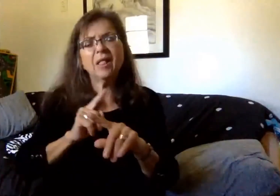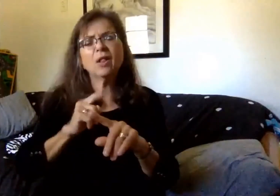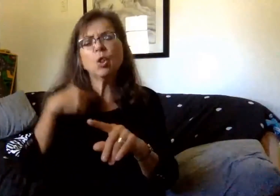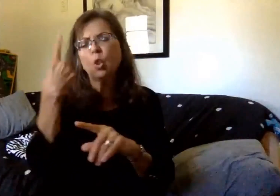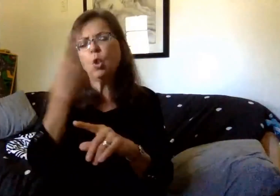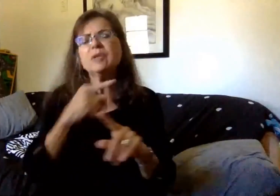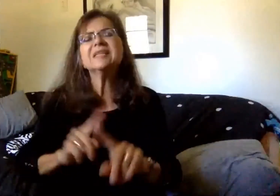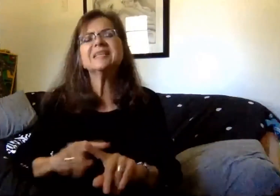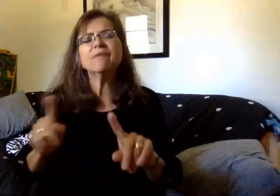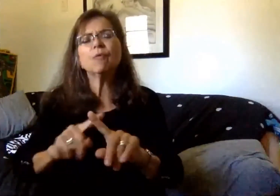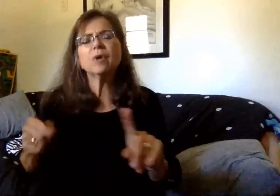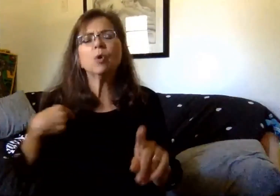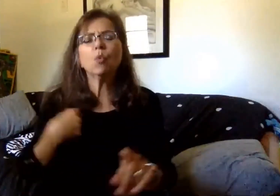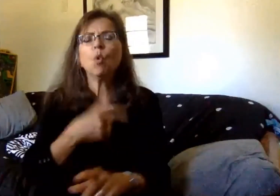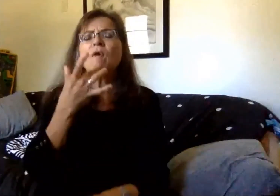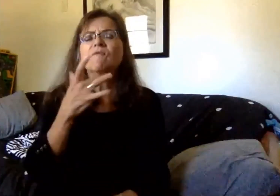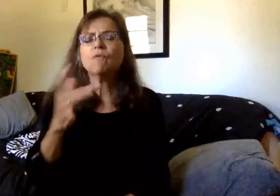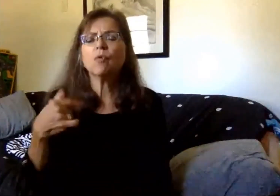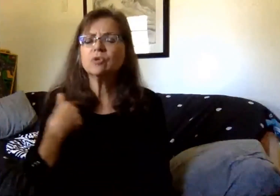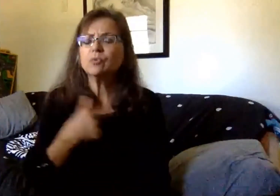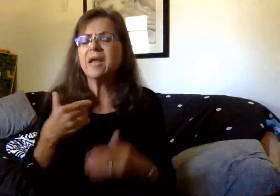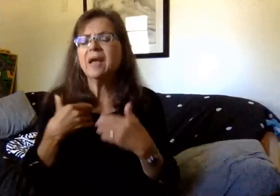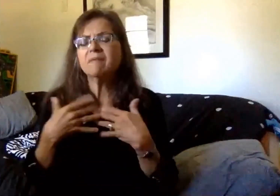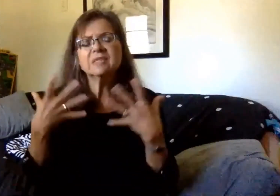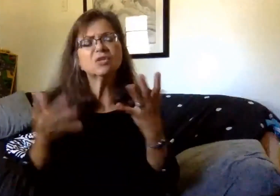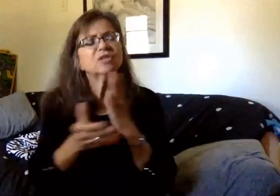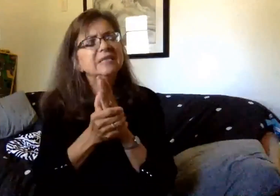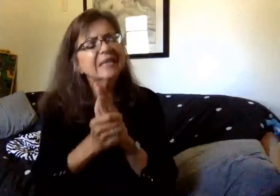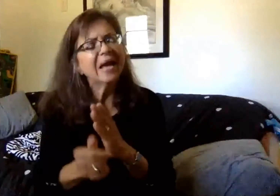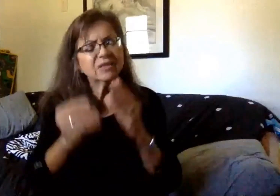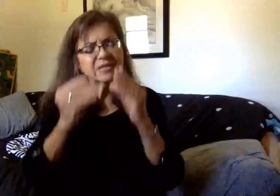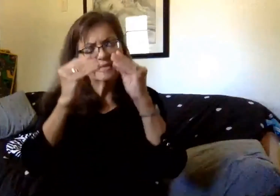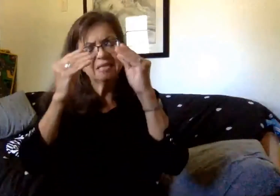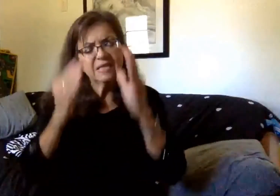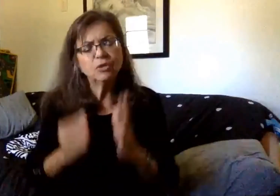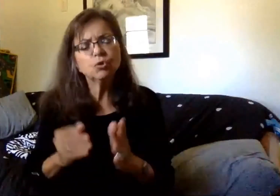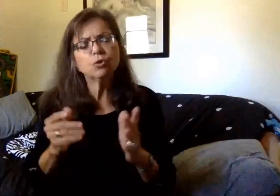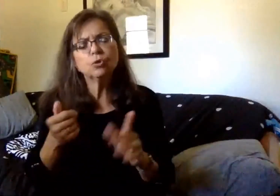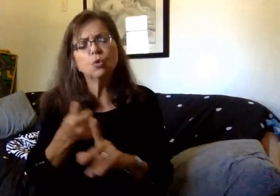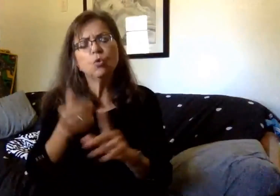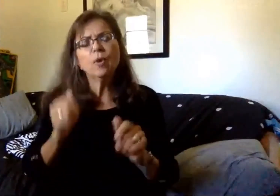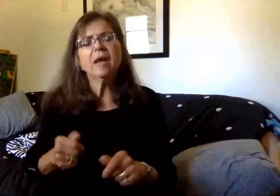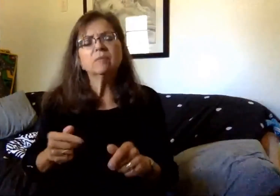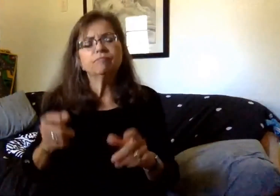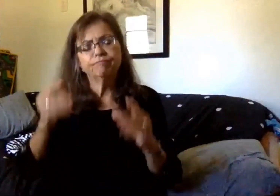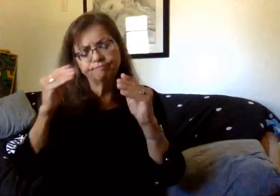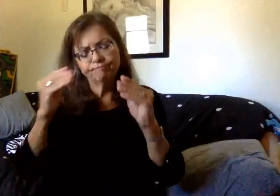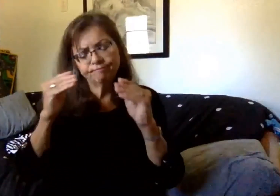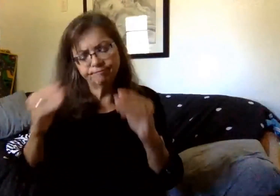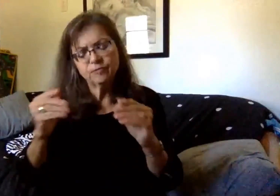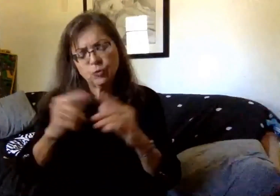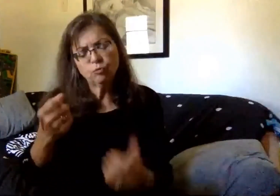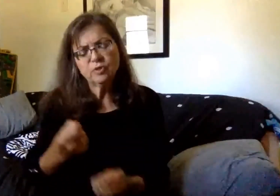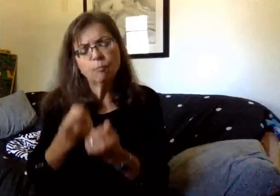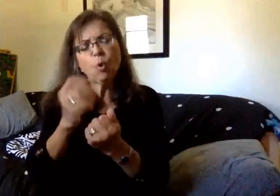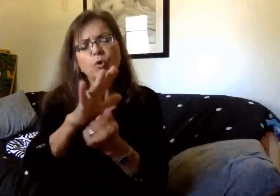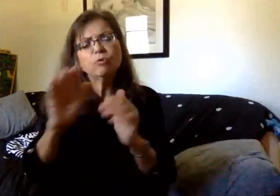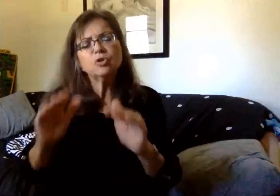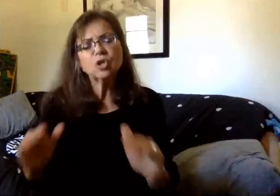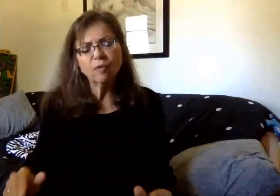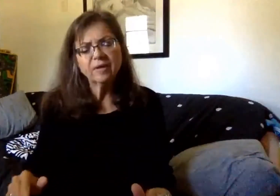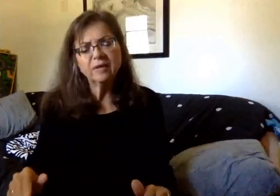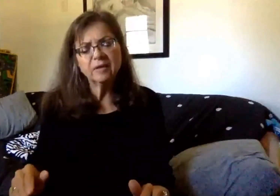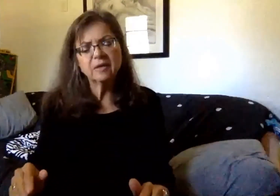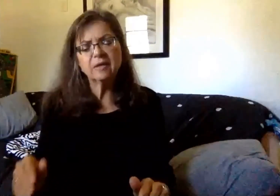We're very, very fortunate that we have such talented teachers here on Spencerport who are able to deliver that instruction to support your children. And